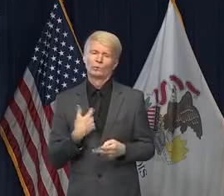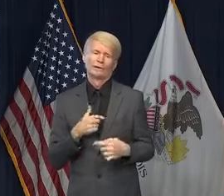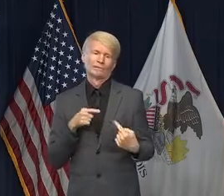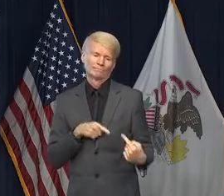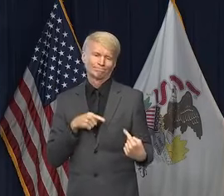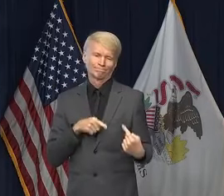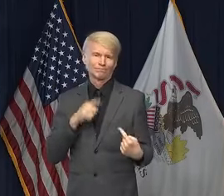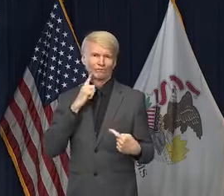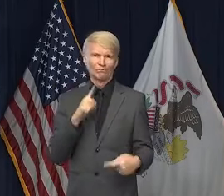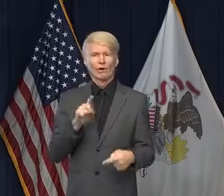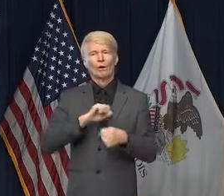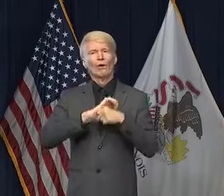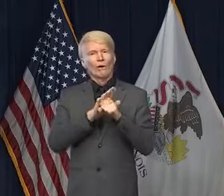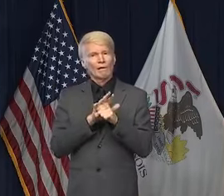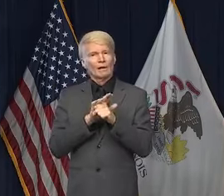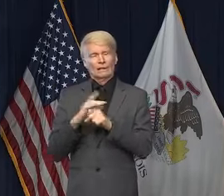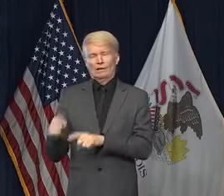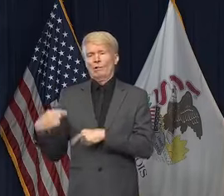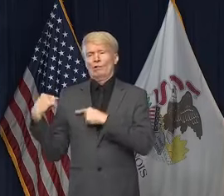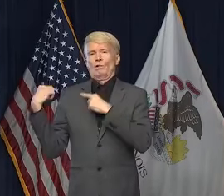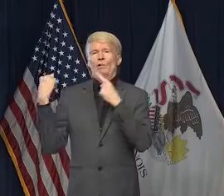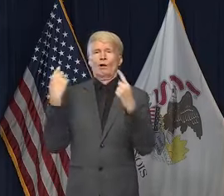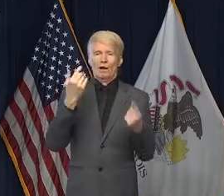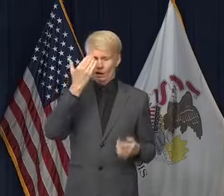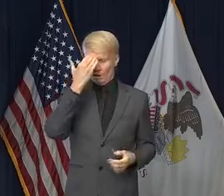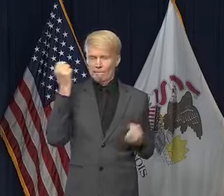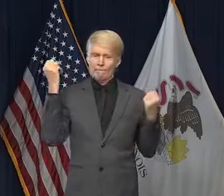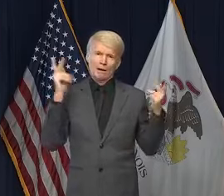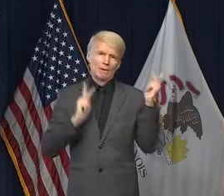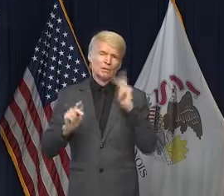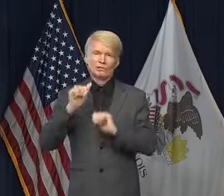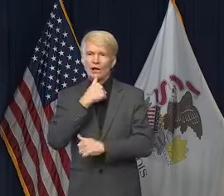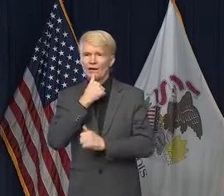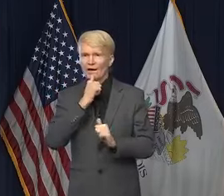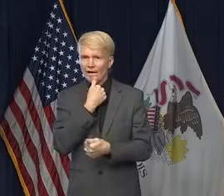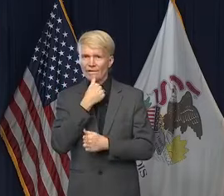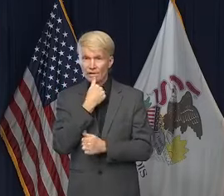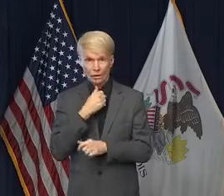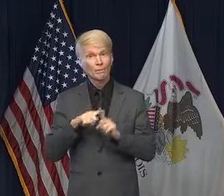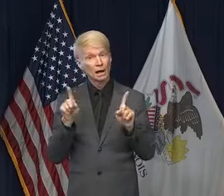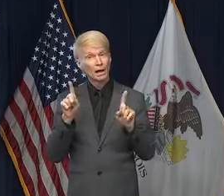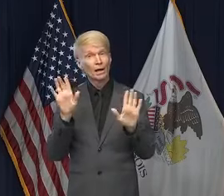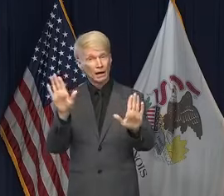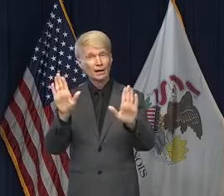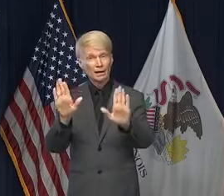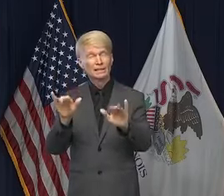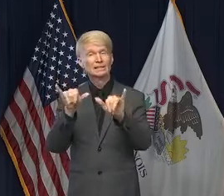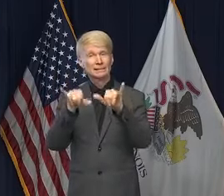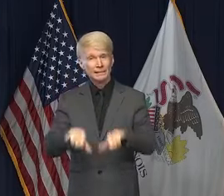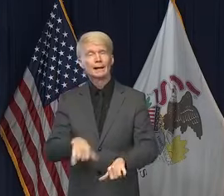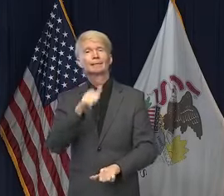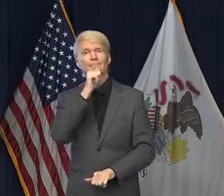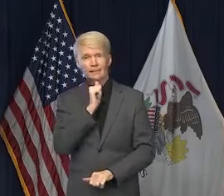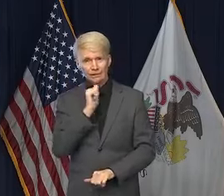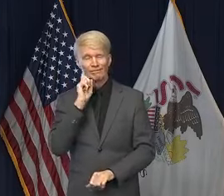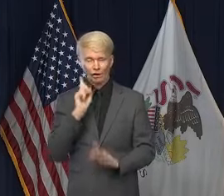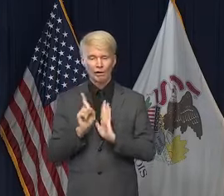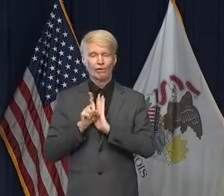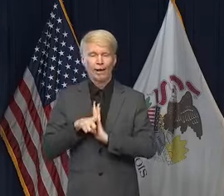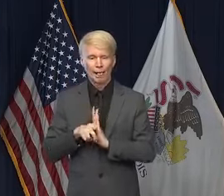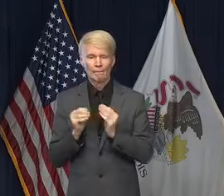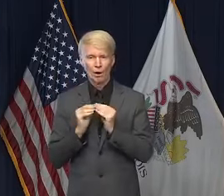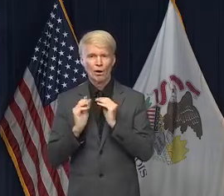so very long and many of us have suffered in so many ways, but if we stay the course yet a while longer,